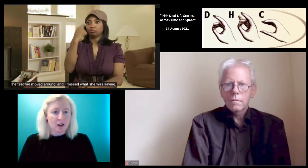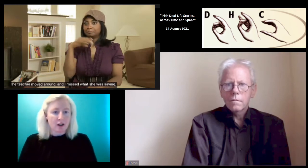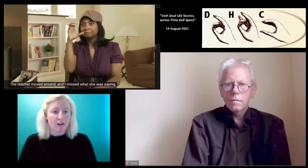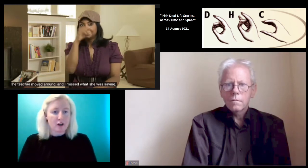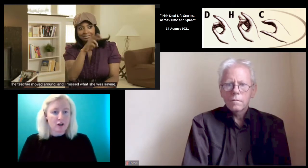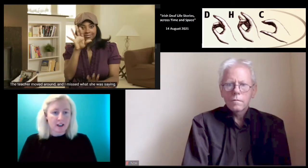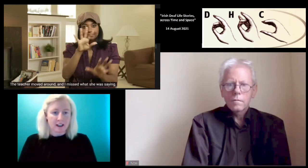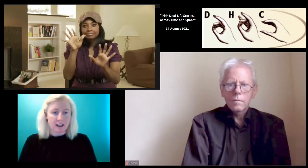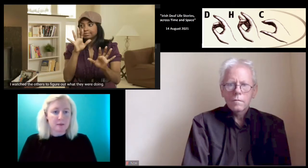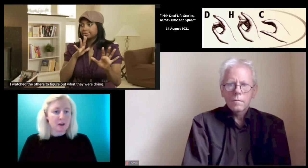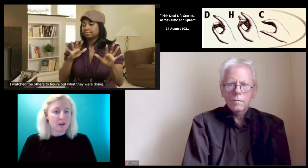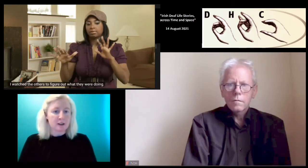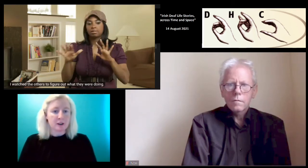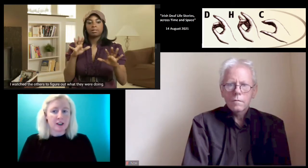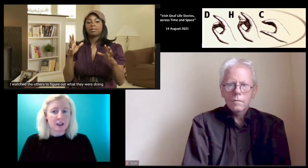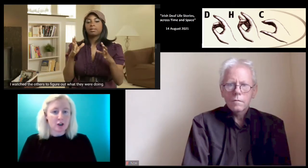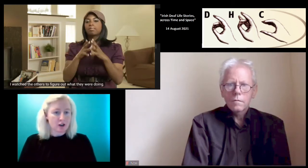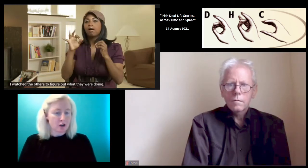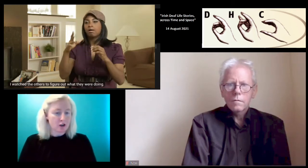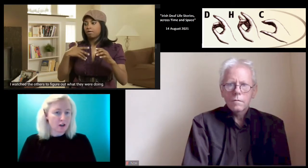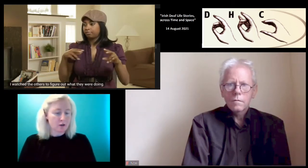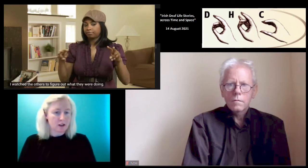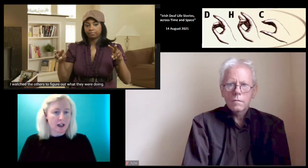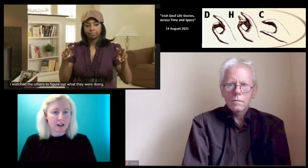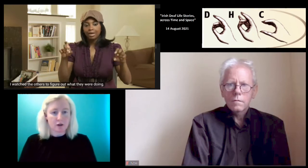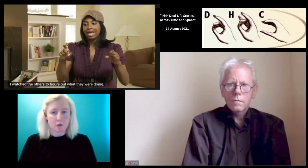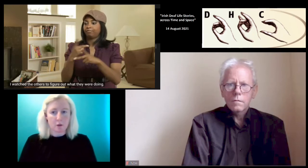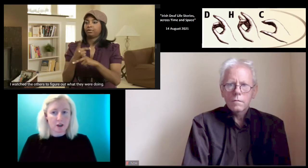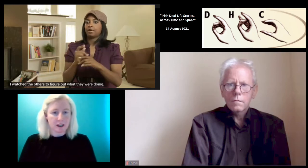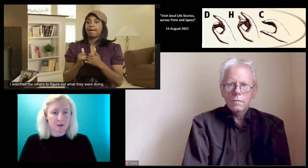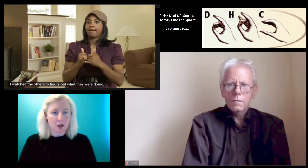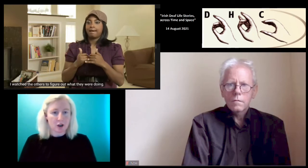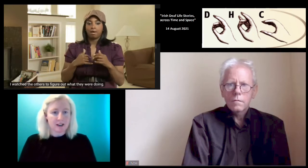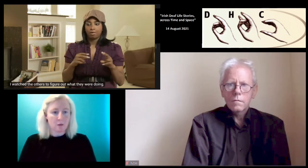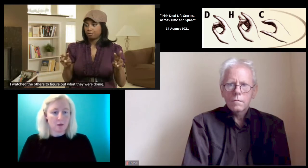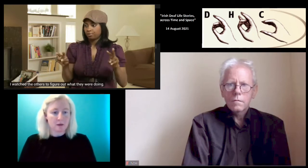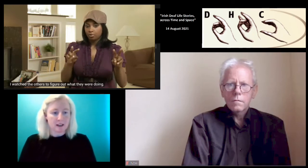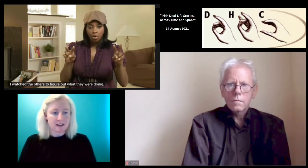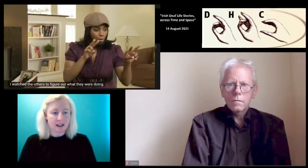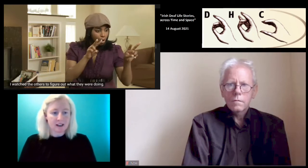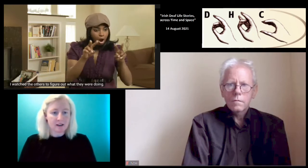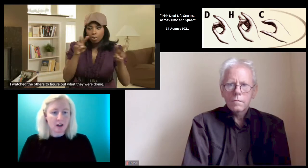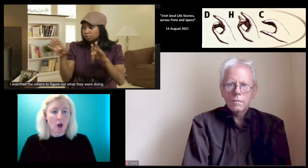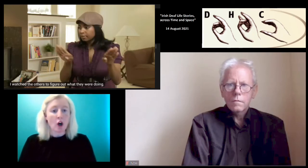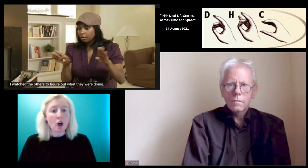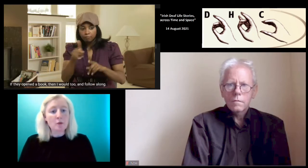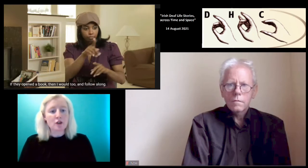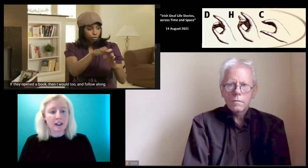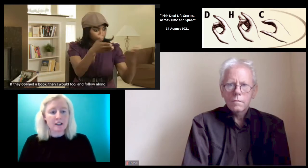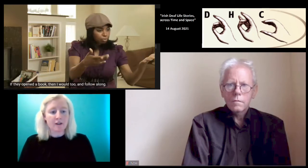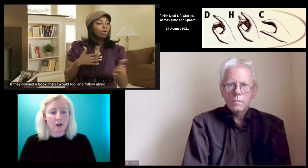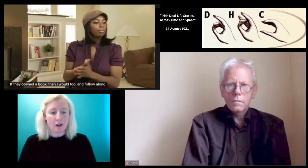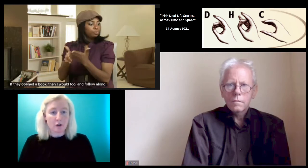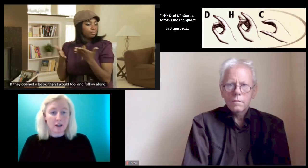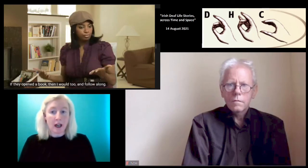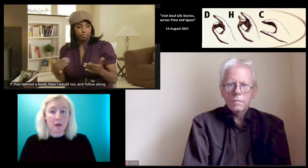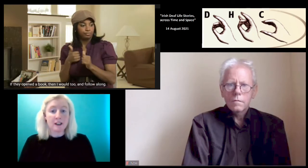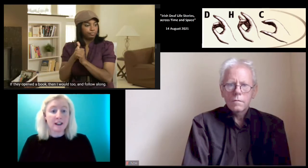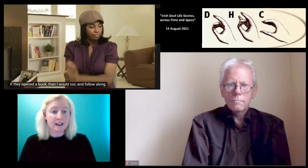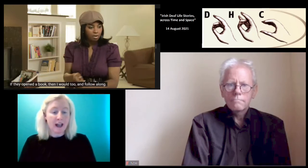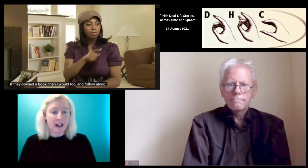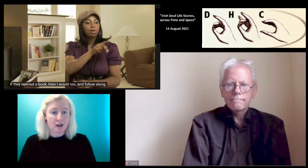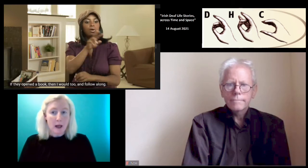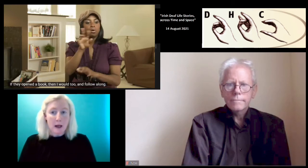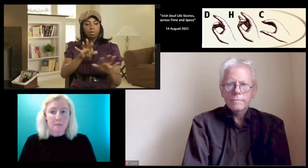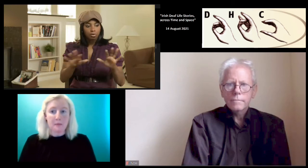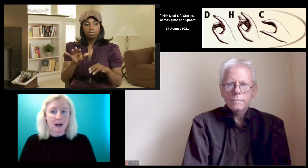It was a very frustrating experience when the teachers turned around and we weren't able to understand what was being said. Always trying to figure out